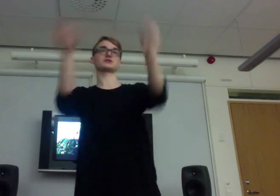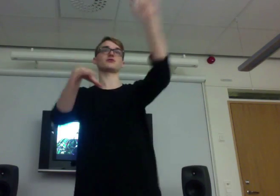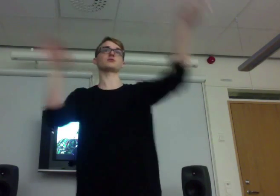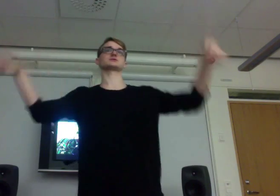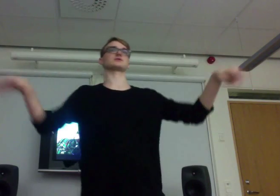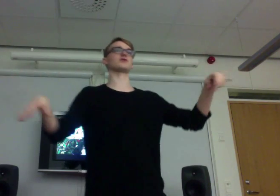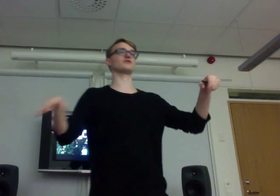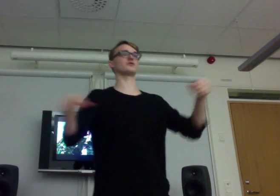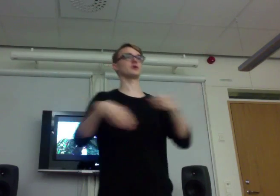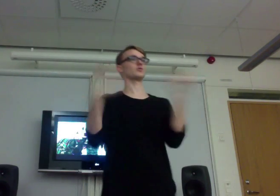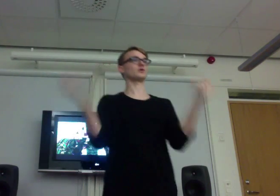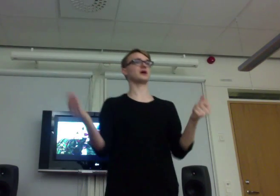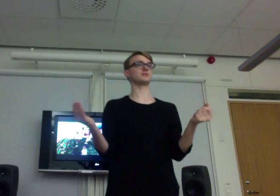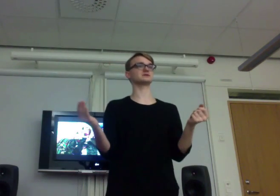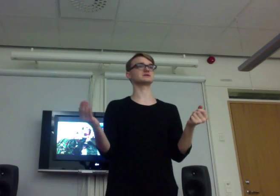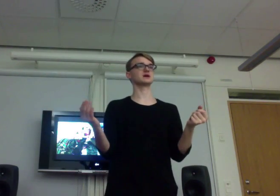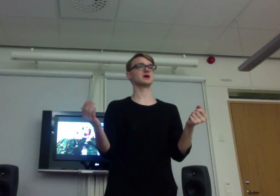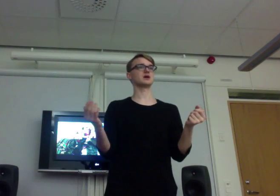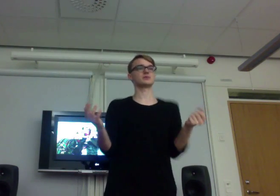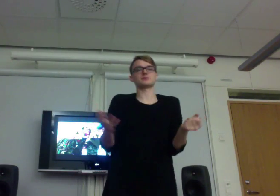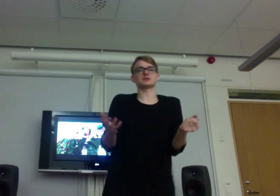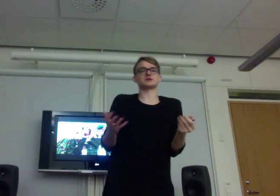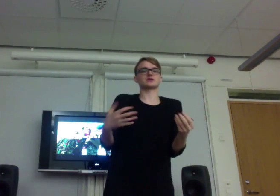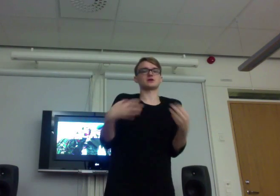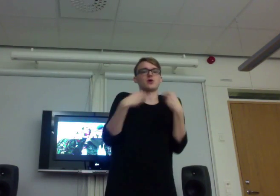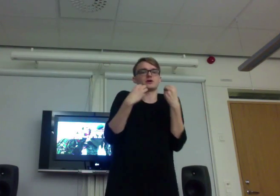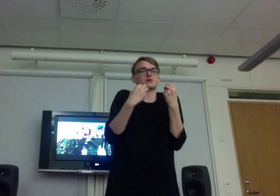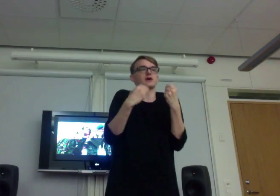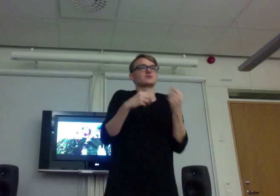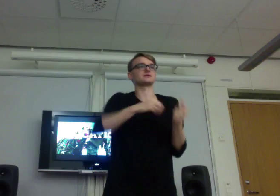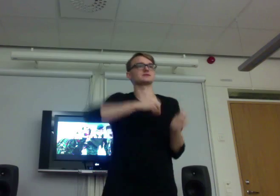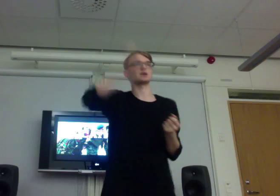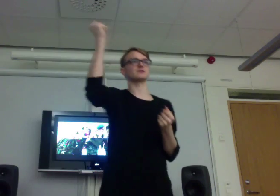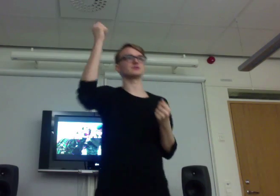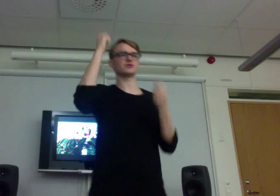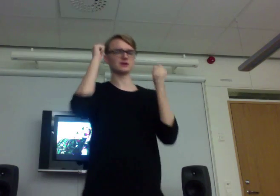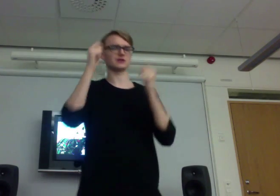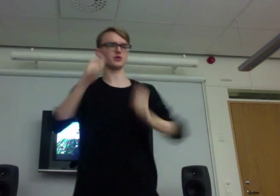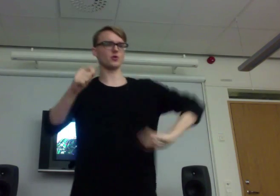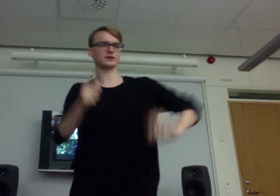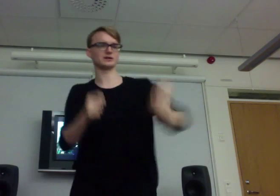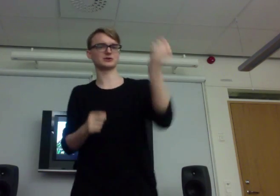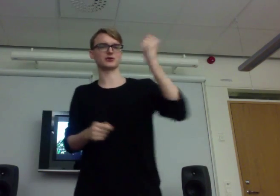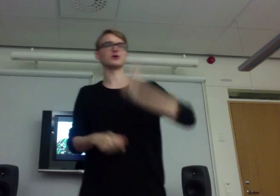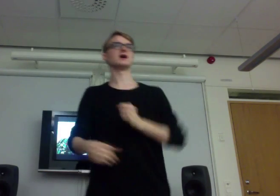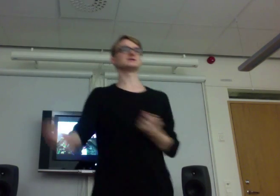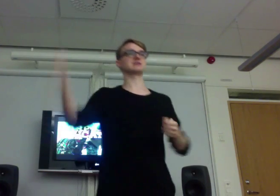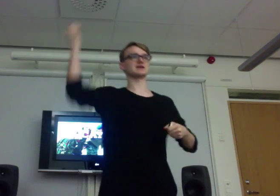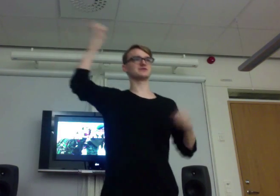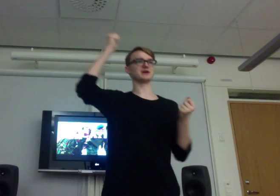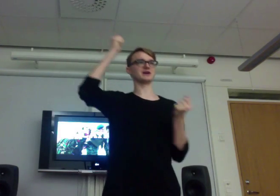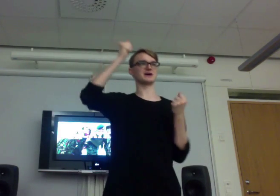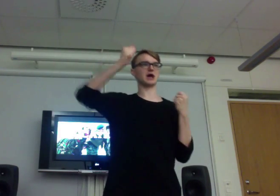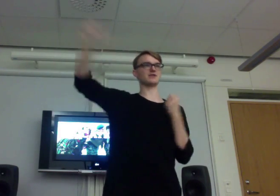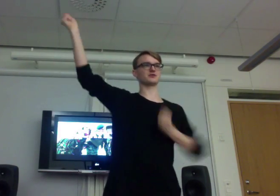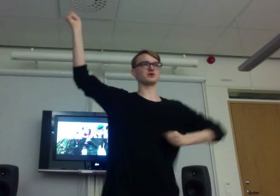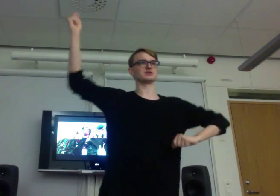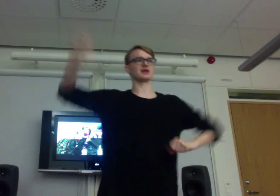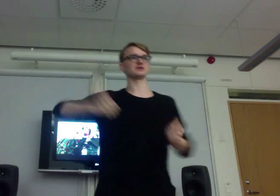the roles of what happens, People suddenly who are the quiet ones can think that, No, I need to save the elf queen. I need